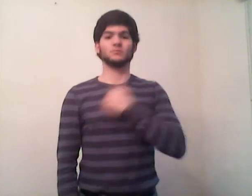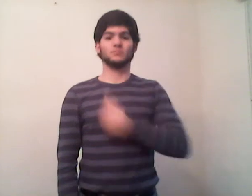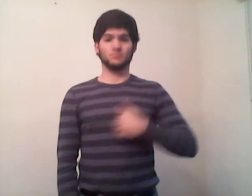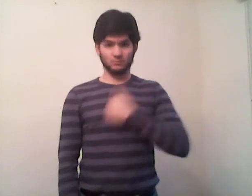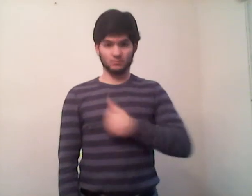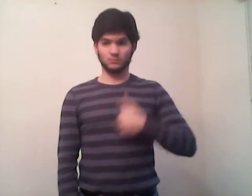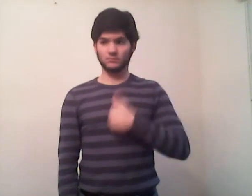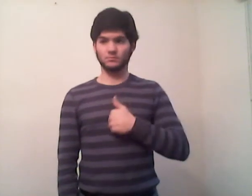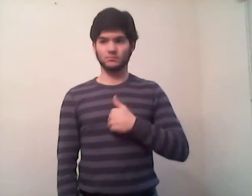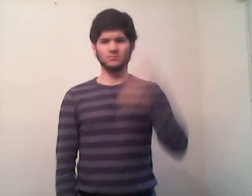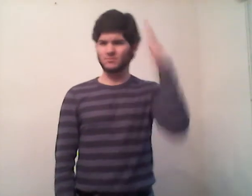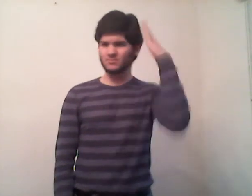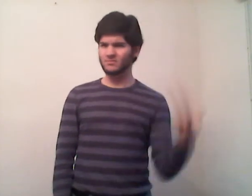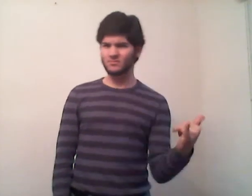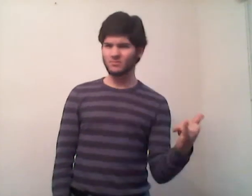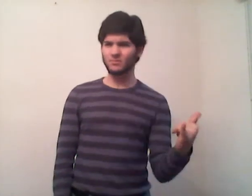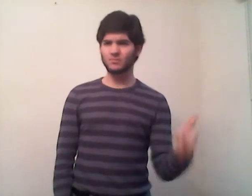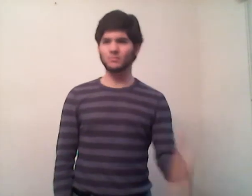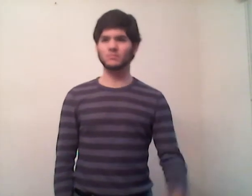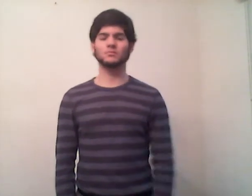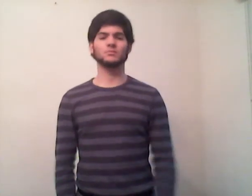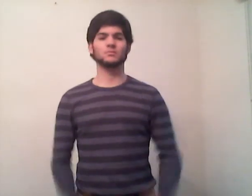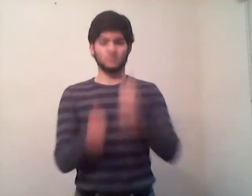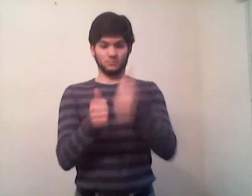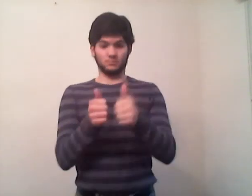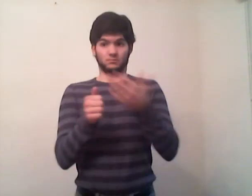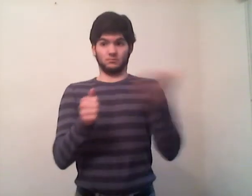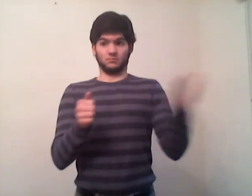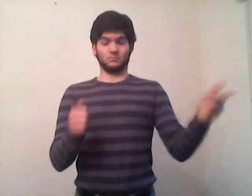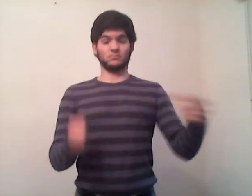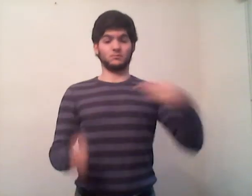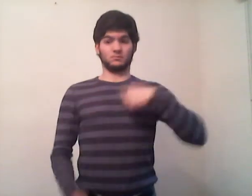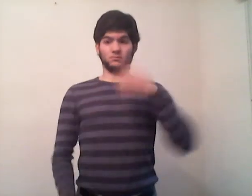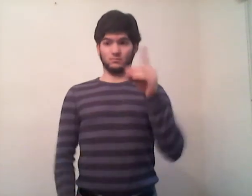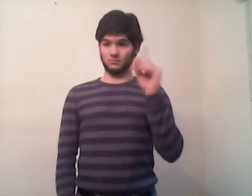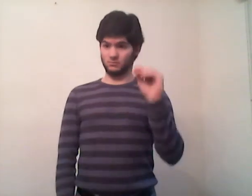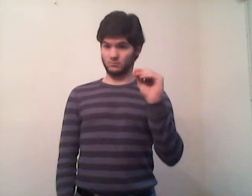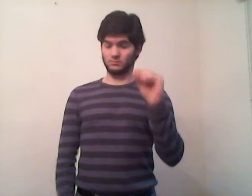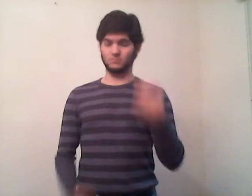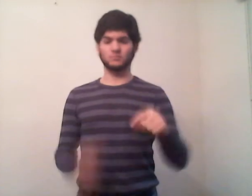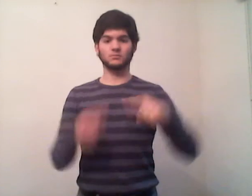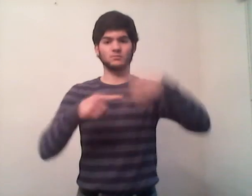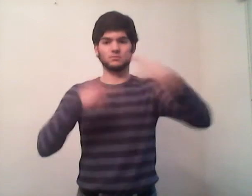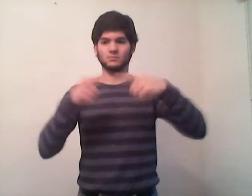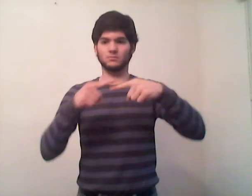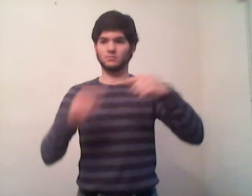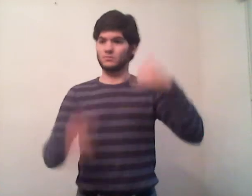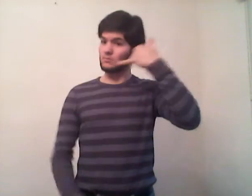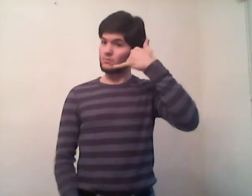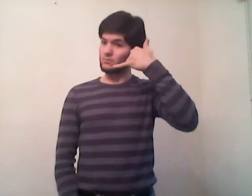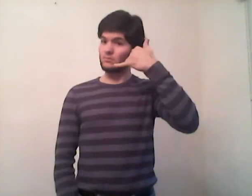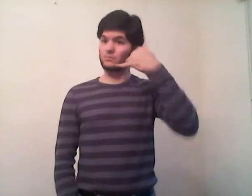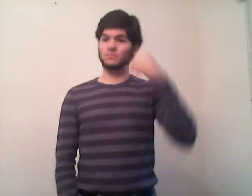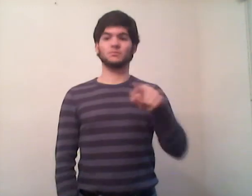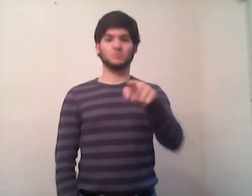sorry for everything that I've done But when I call, you never